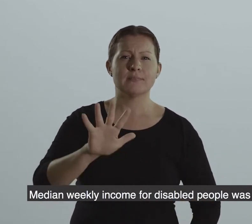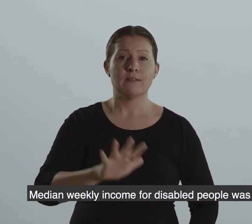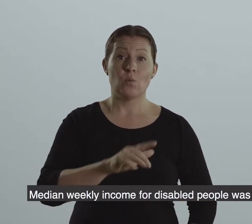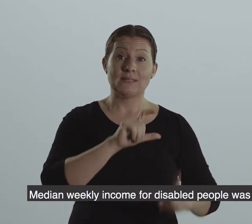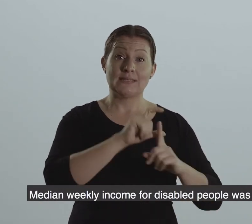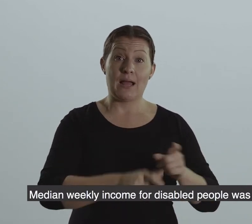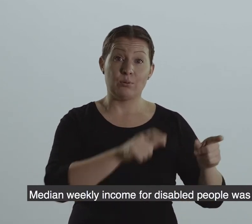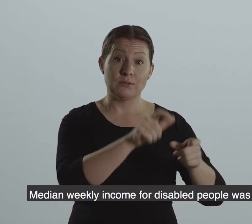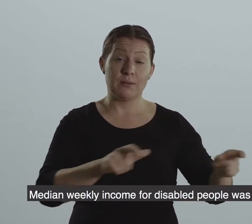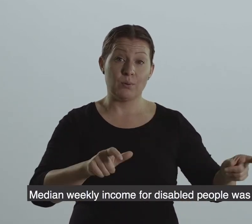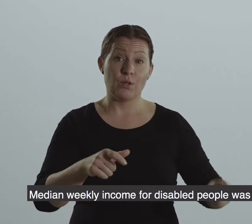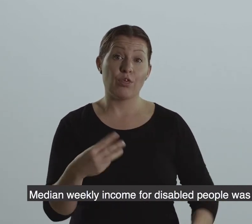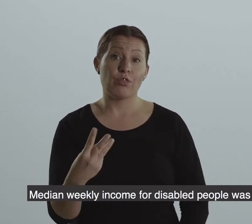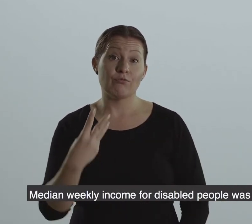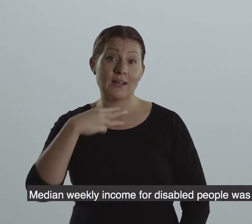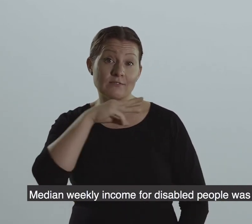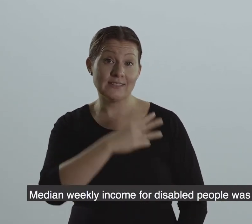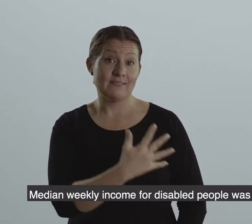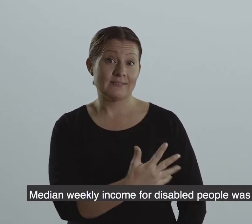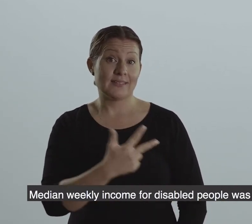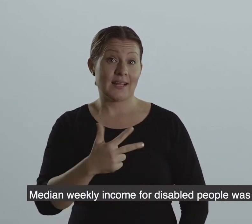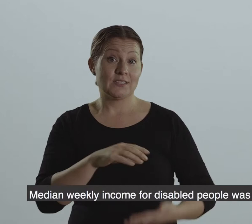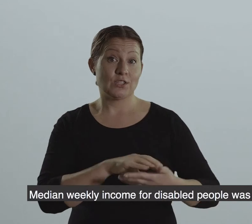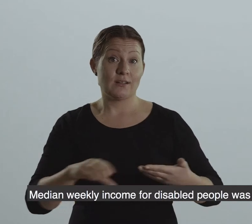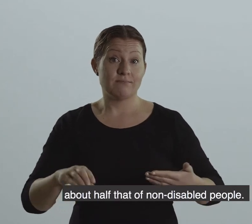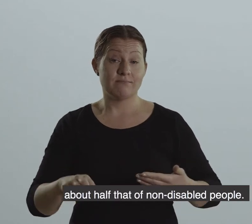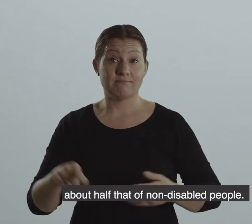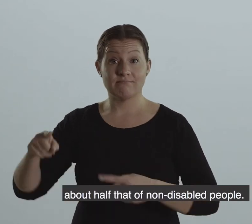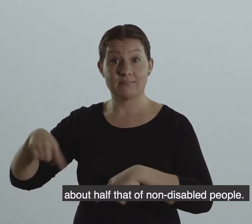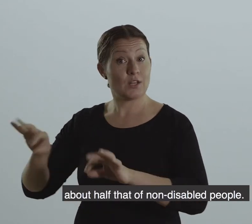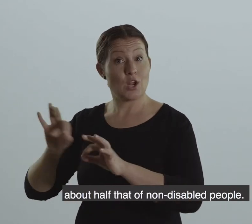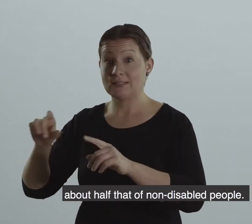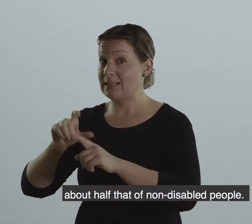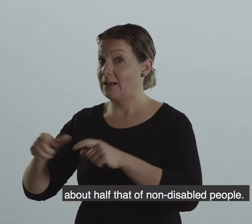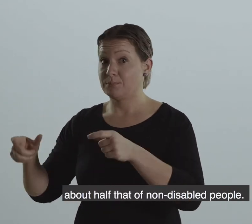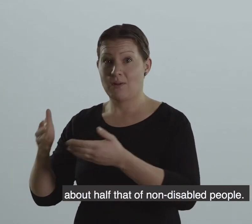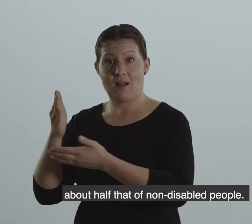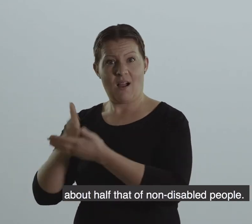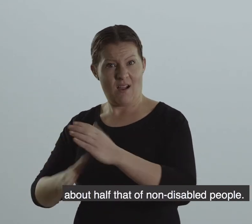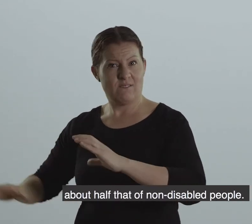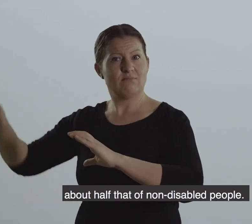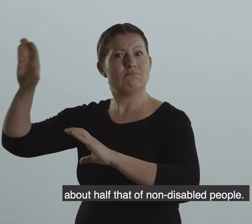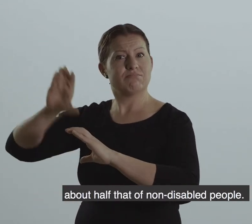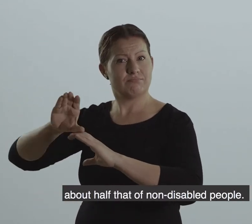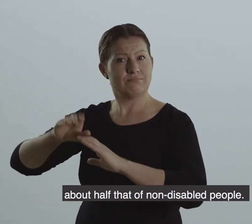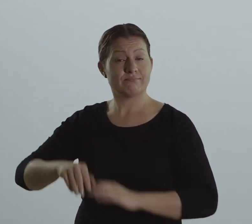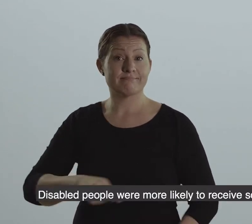income for disabled people was $358, about half that of non-disabled